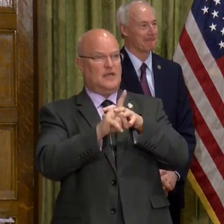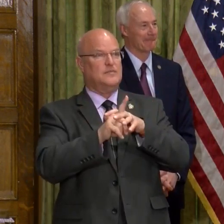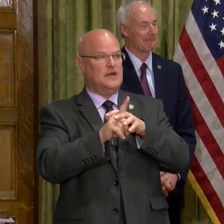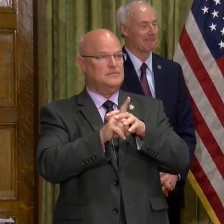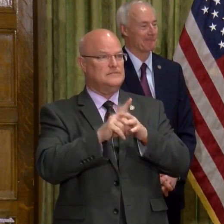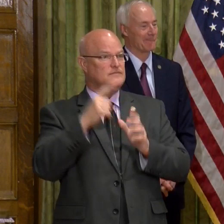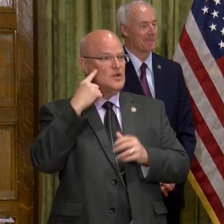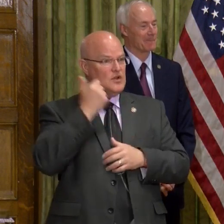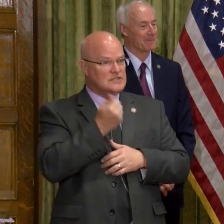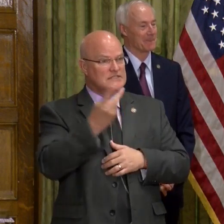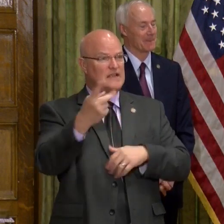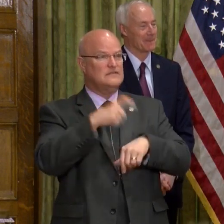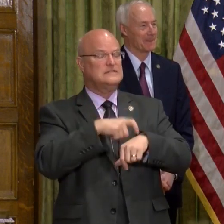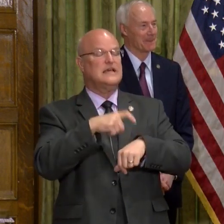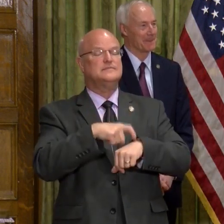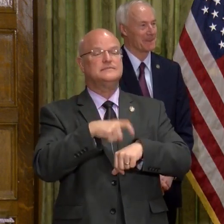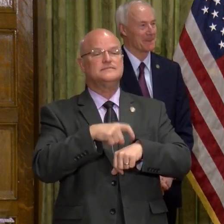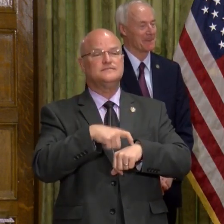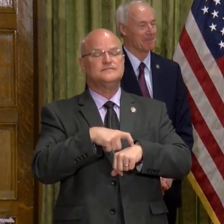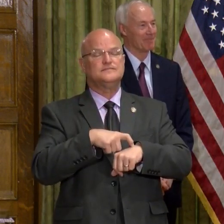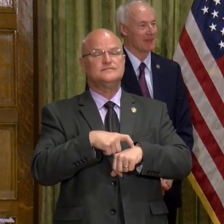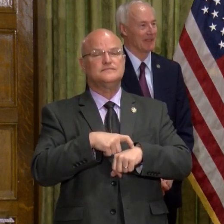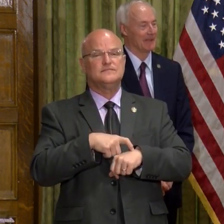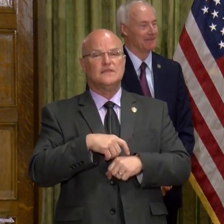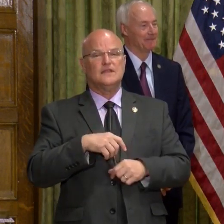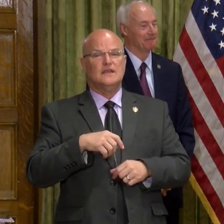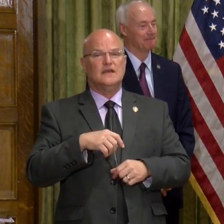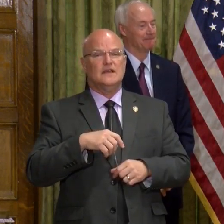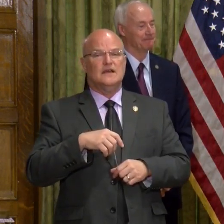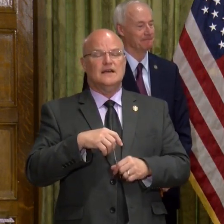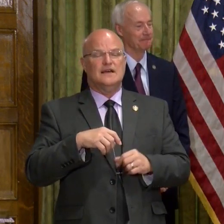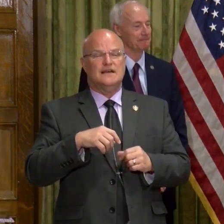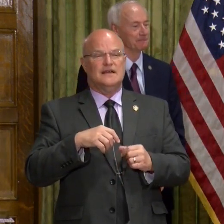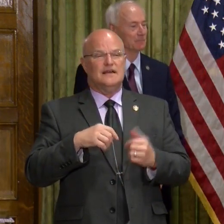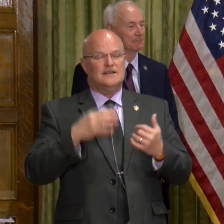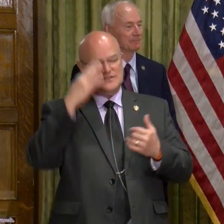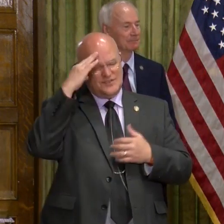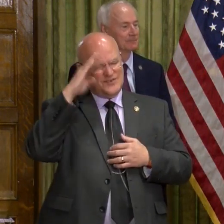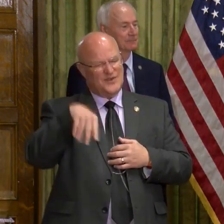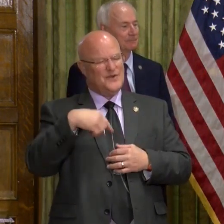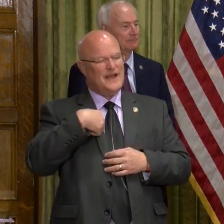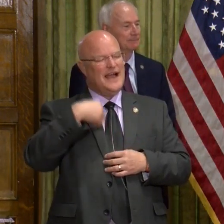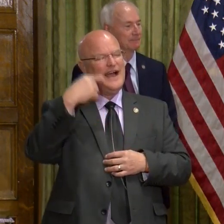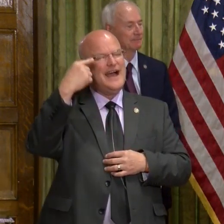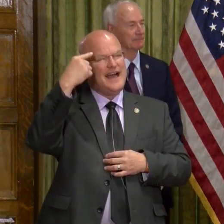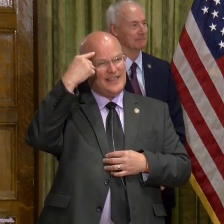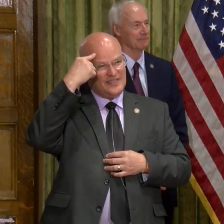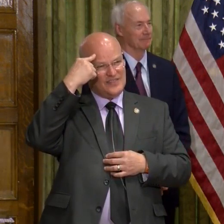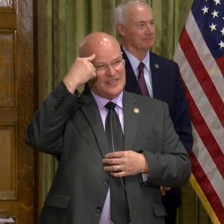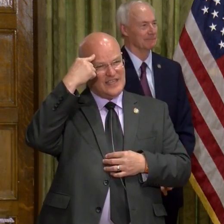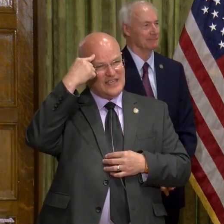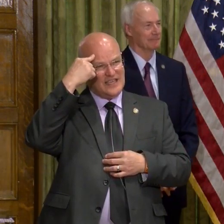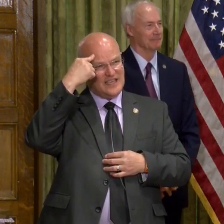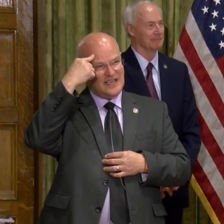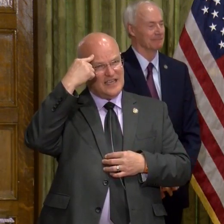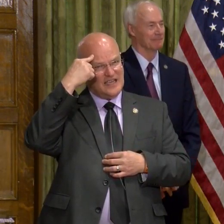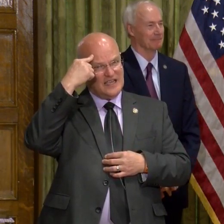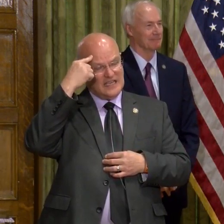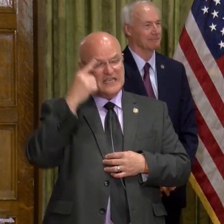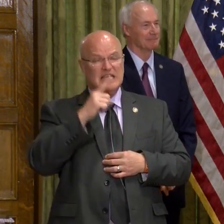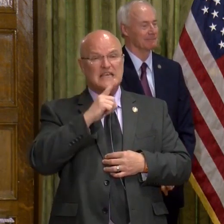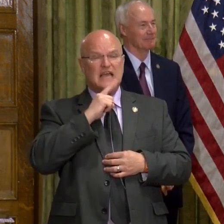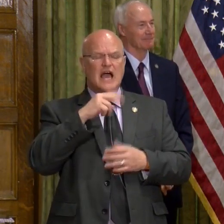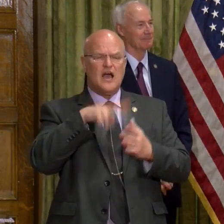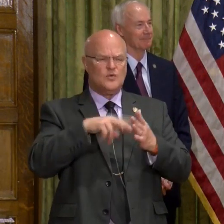that we've heard at each committee call. And, you know, I think, listen, it's,